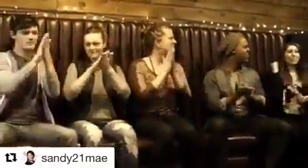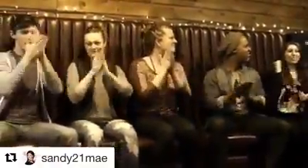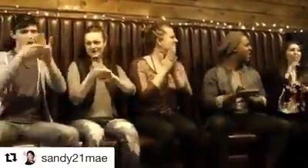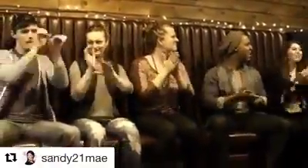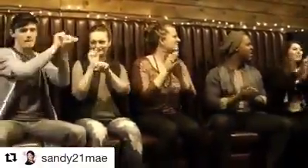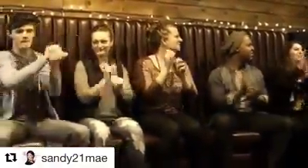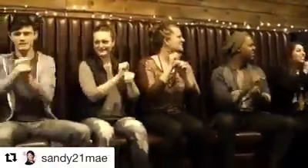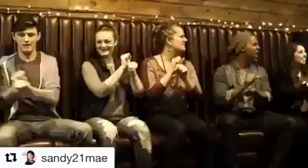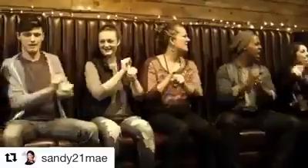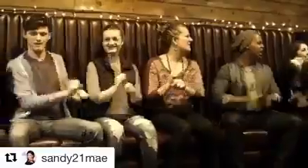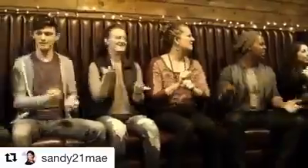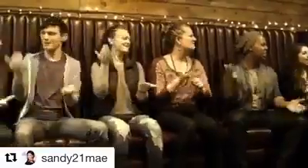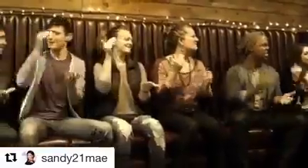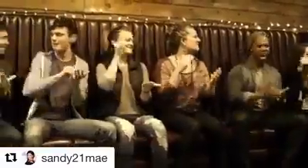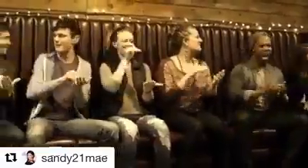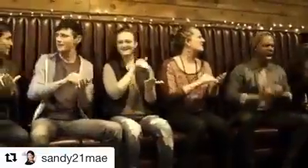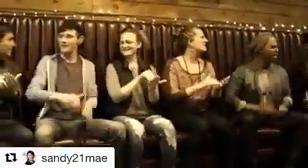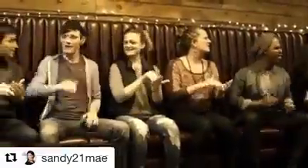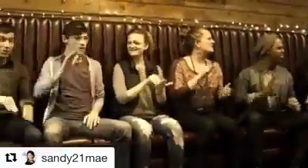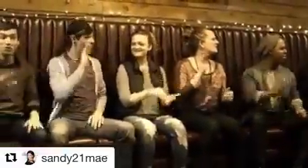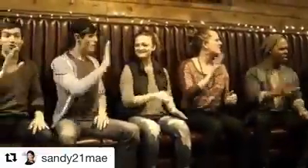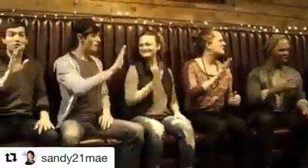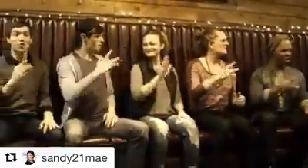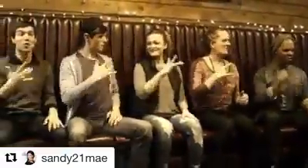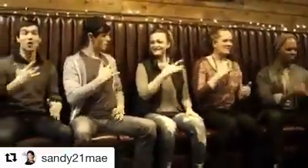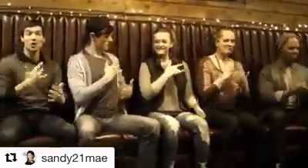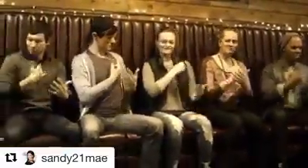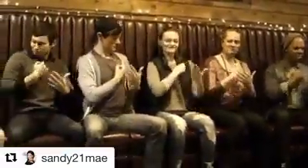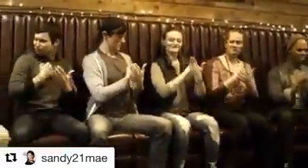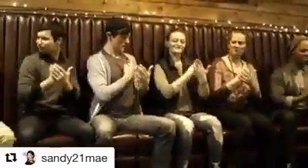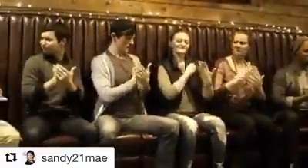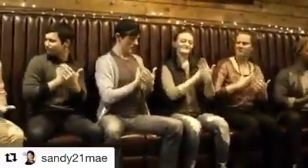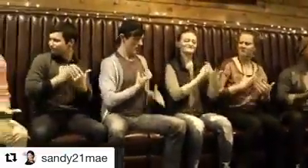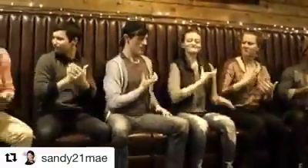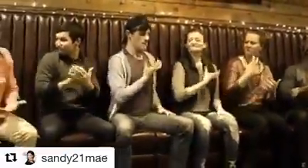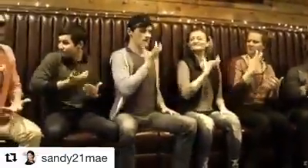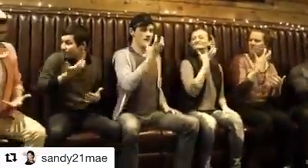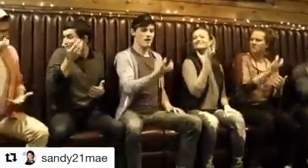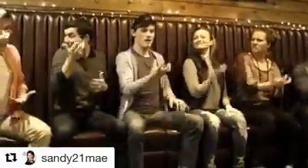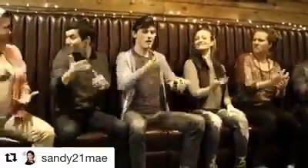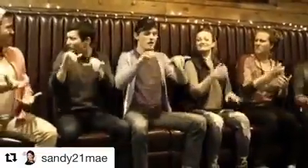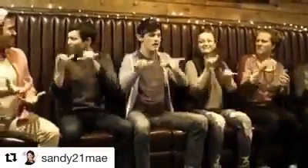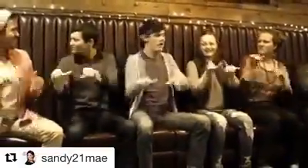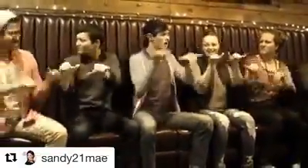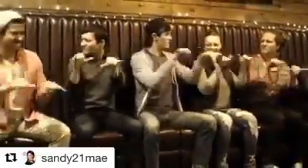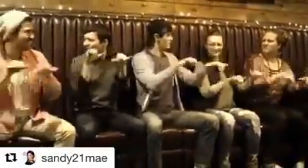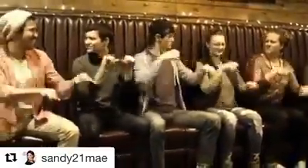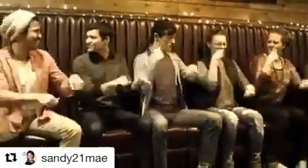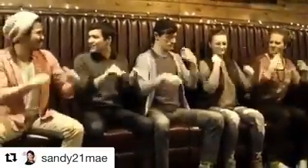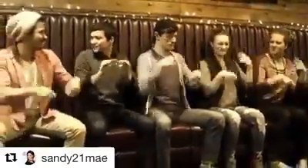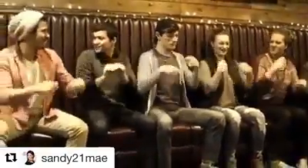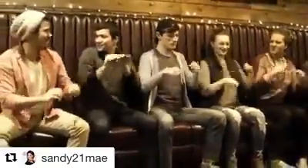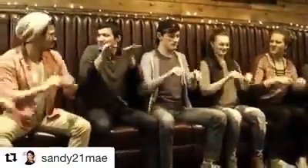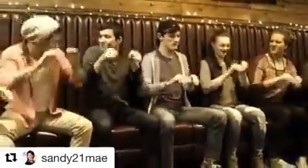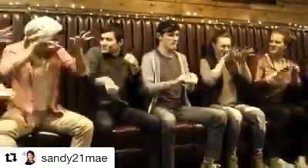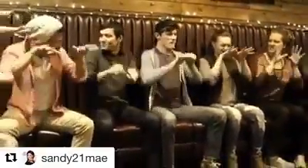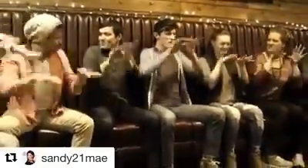will not be slaves again When the beating of your heart Echoes the beating